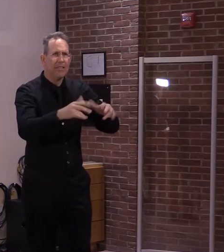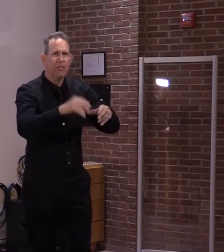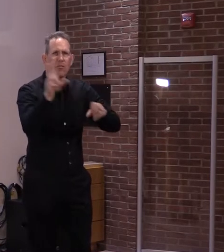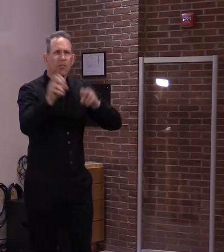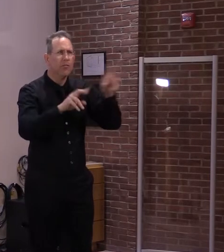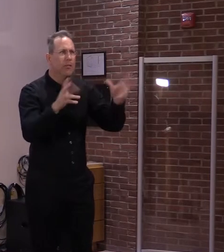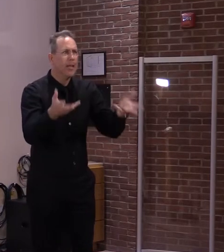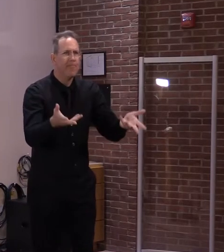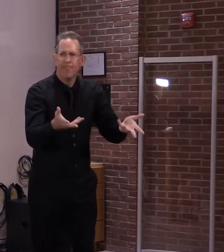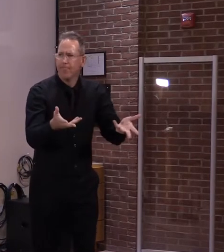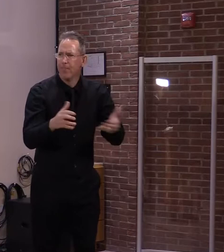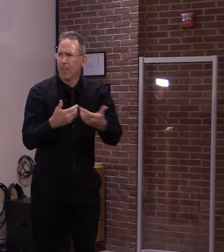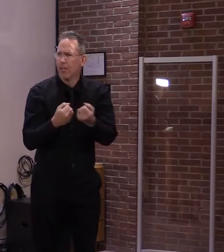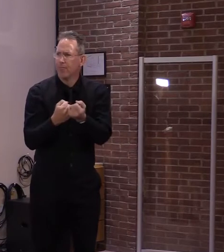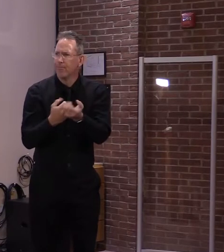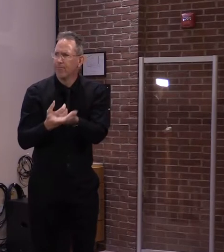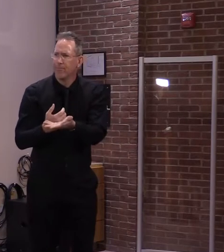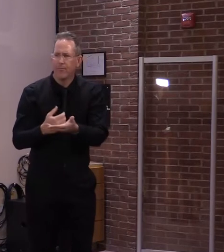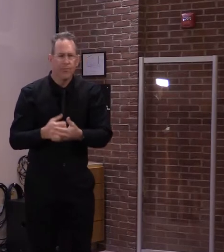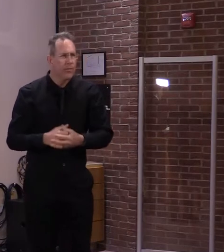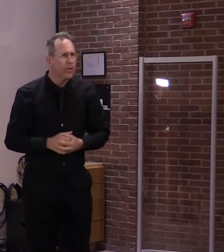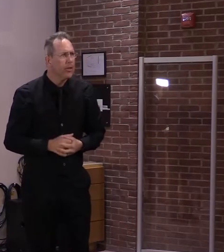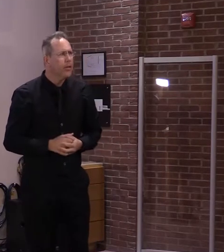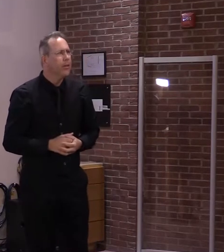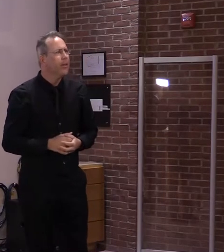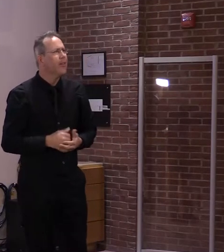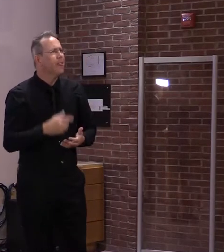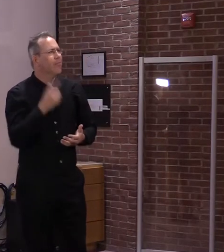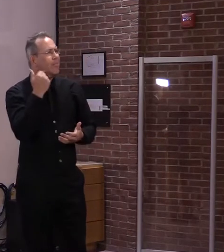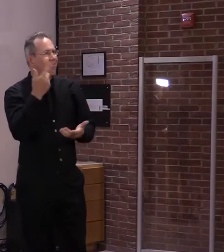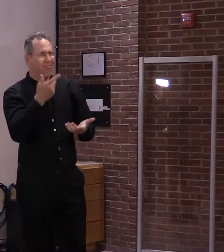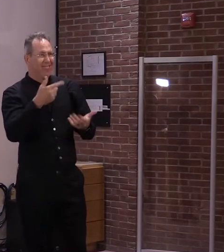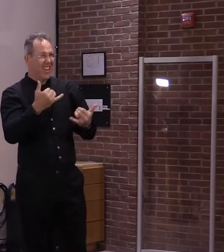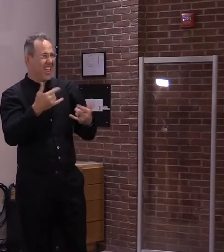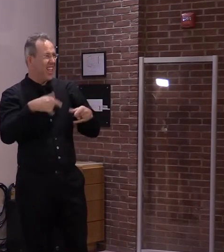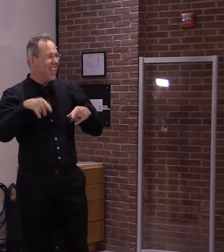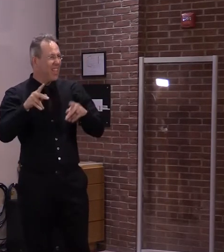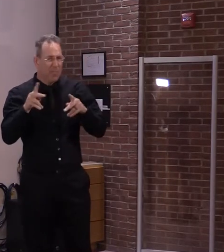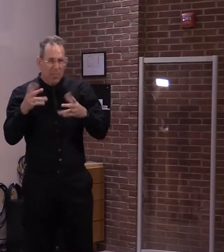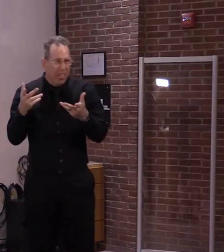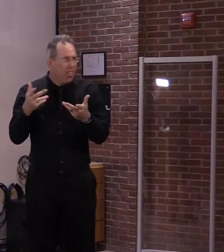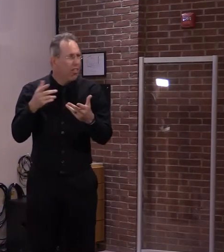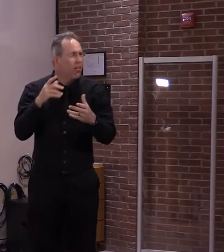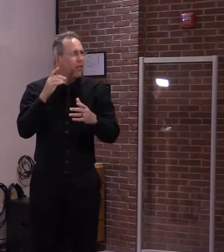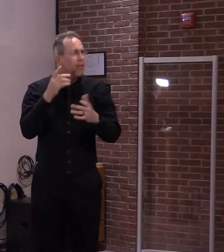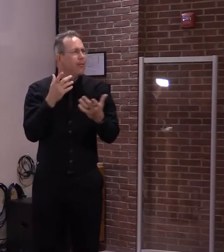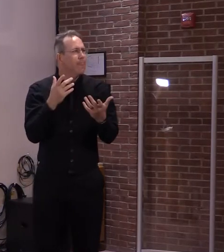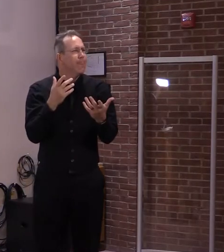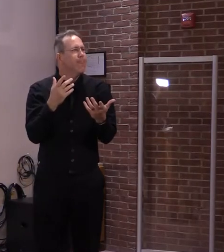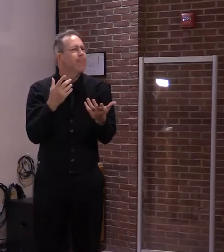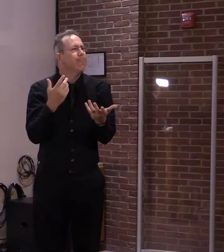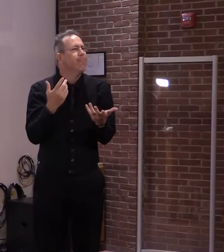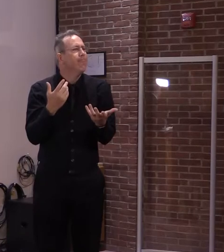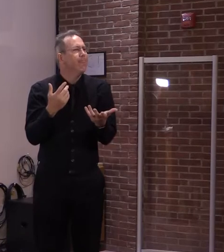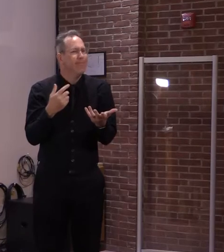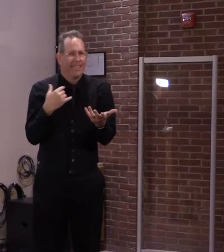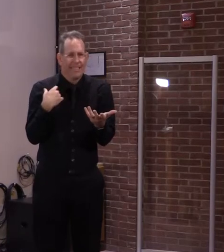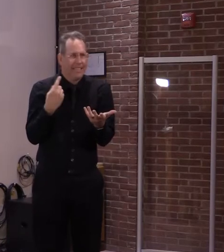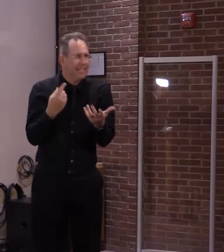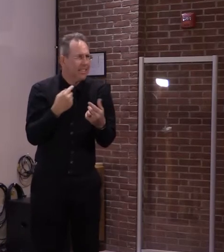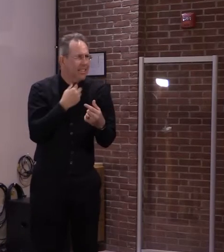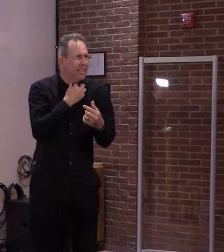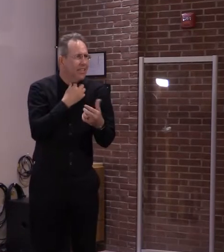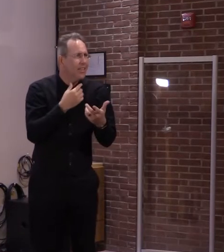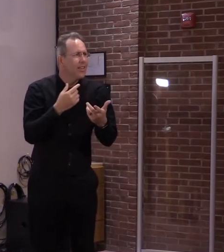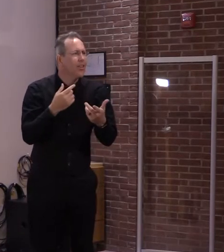policy to not require workers. I think you're leading us, Greg, you're just leading us in the wrong direction here. I mean,